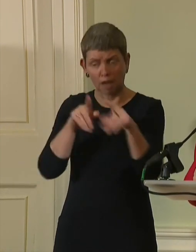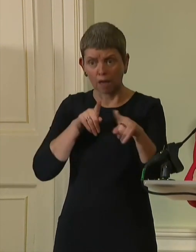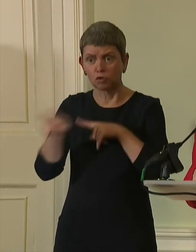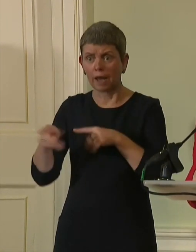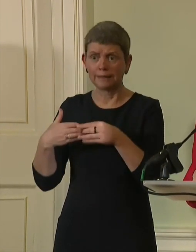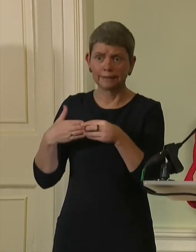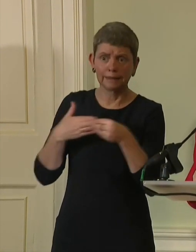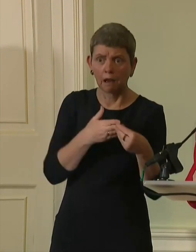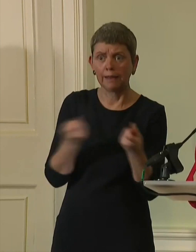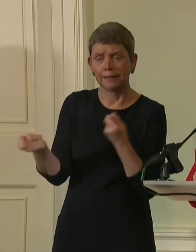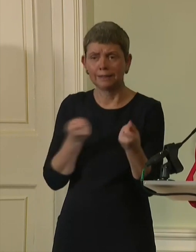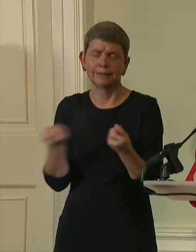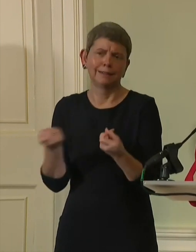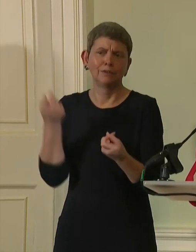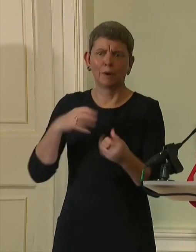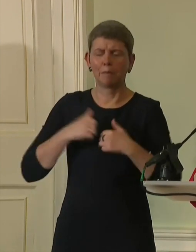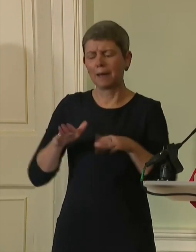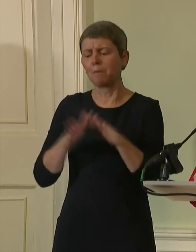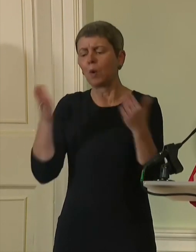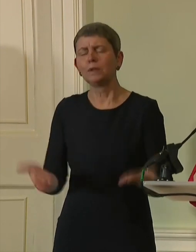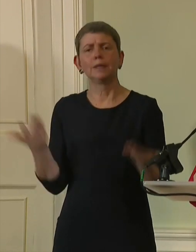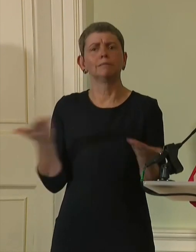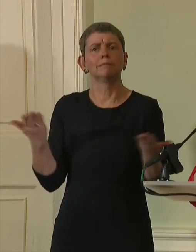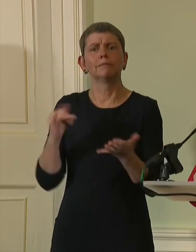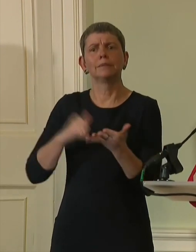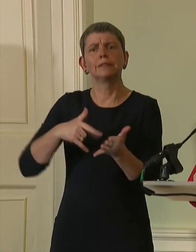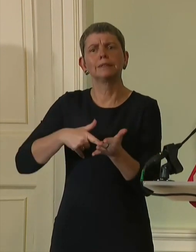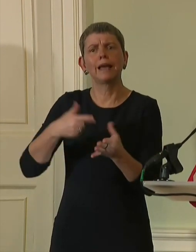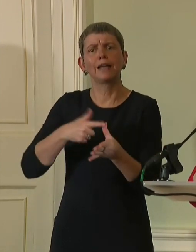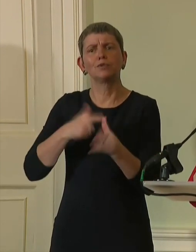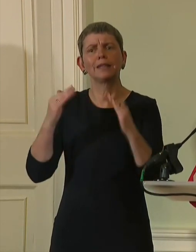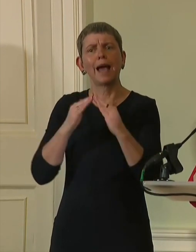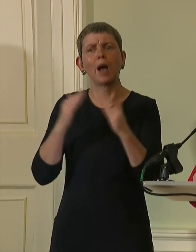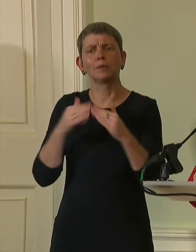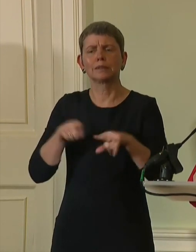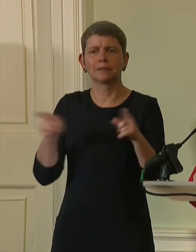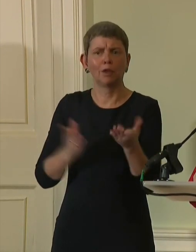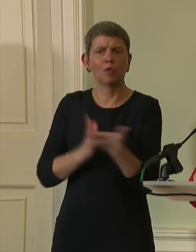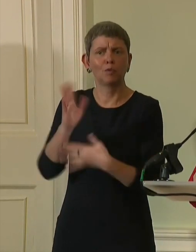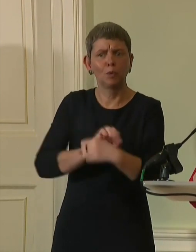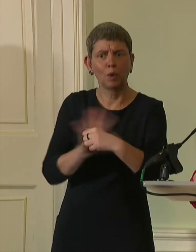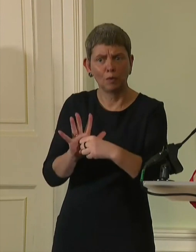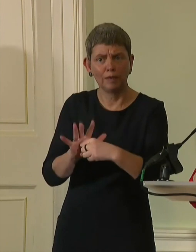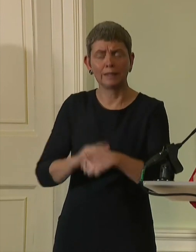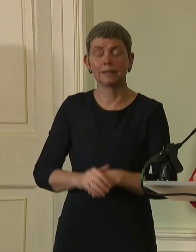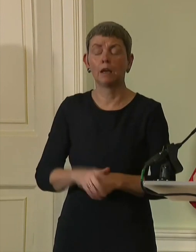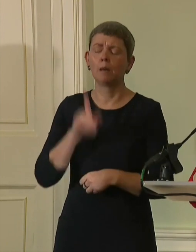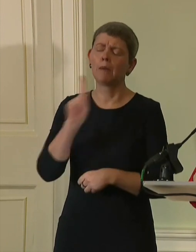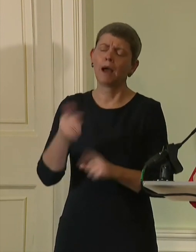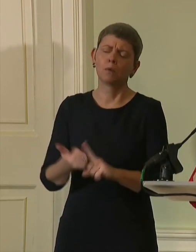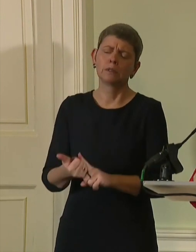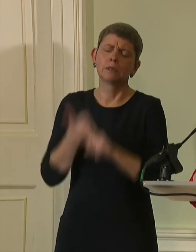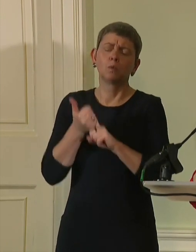very familiar podium in St Andrew's House. In return, I was sustained through that period by a wave of support